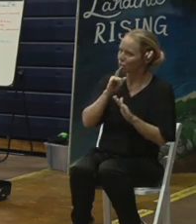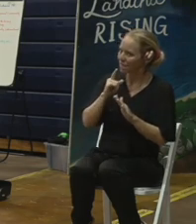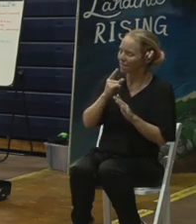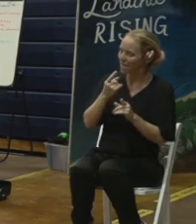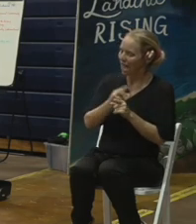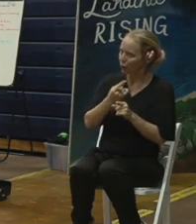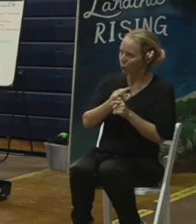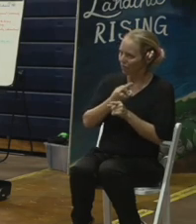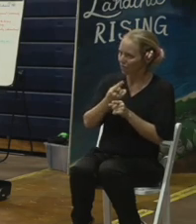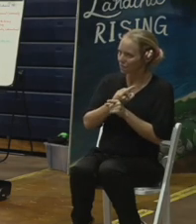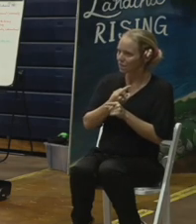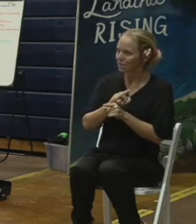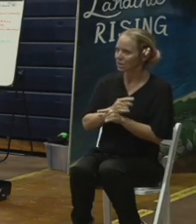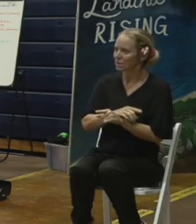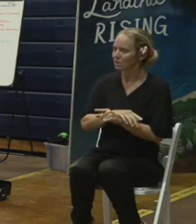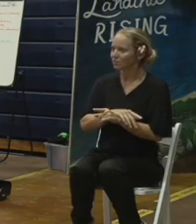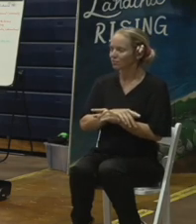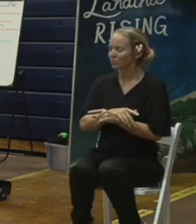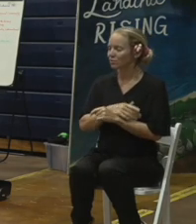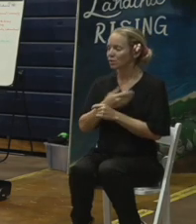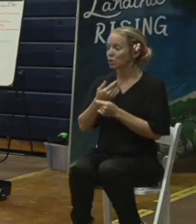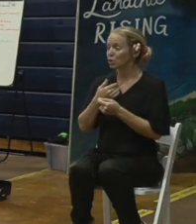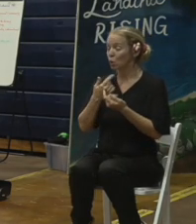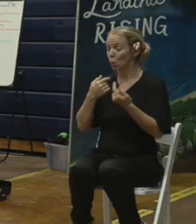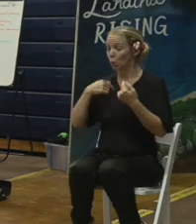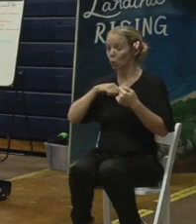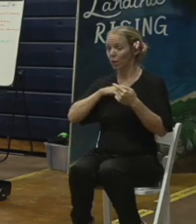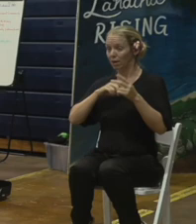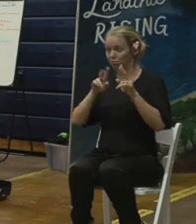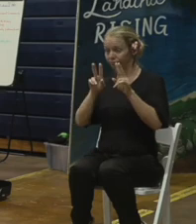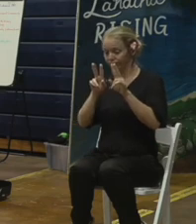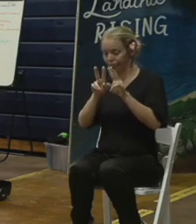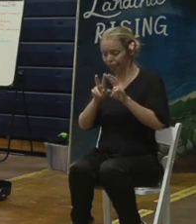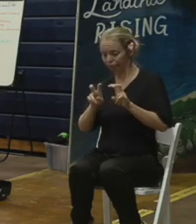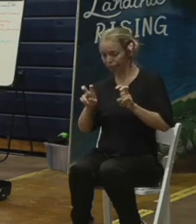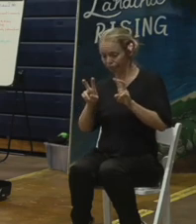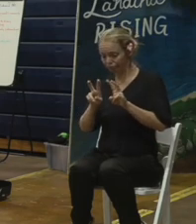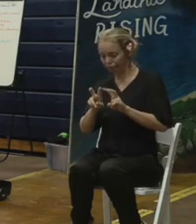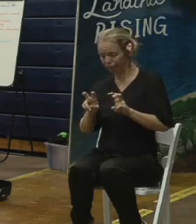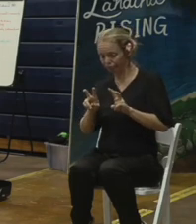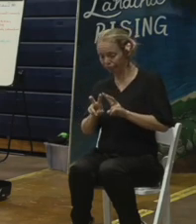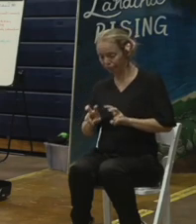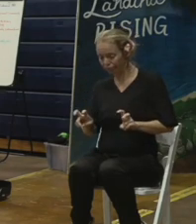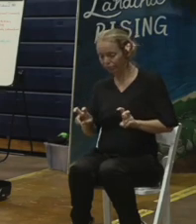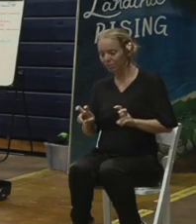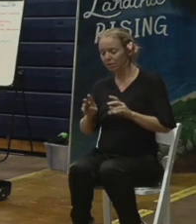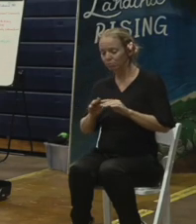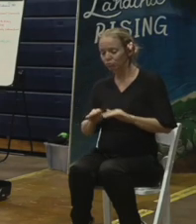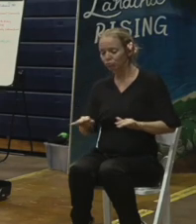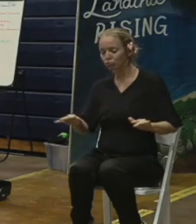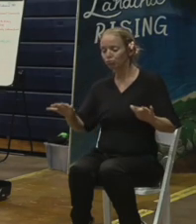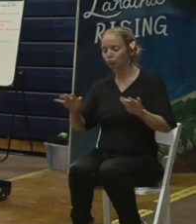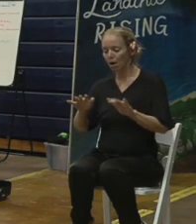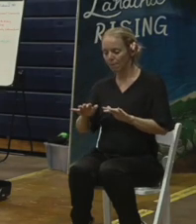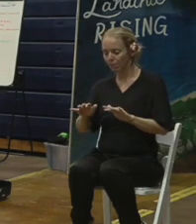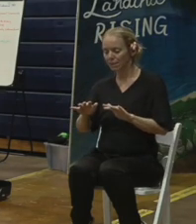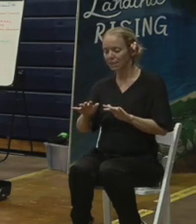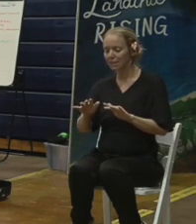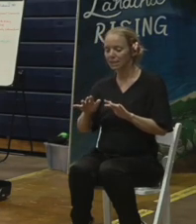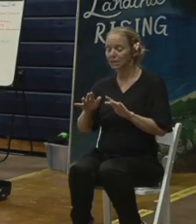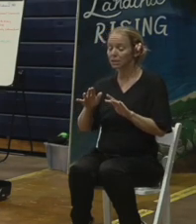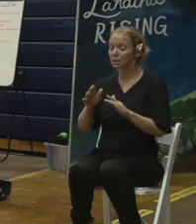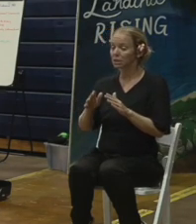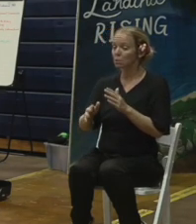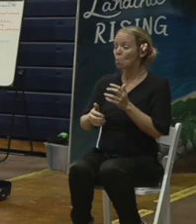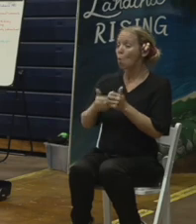So as we look at those properties, the best science that we have in place and from those experiences indicate that,